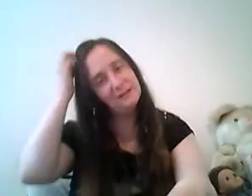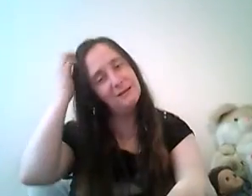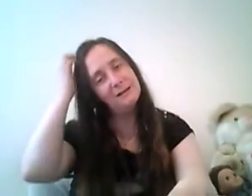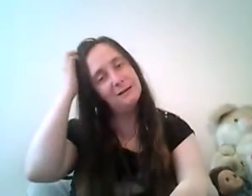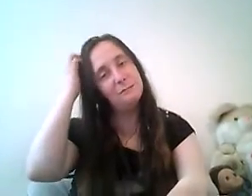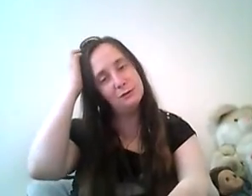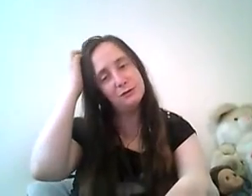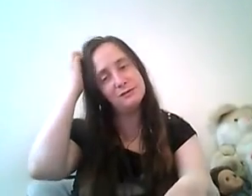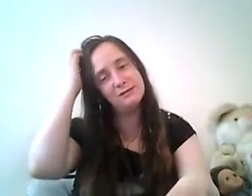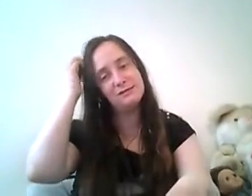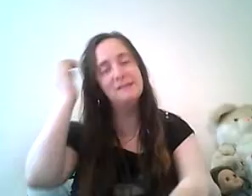but as soon as